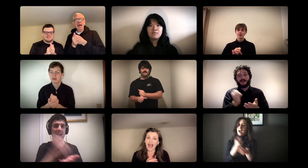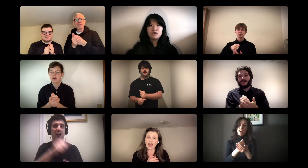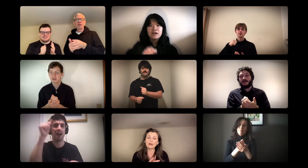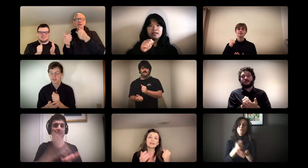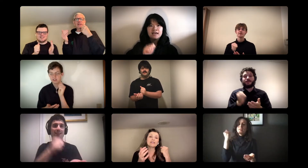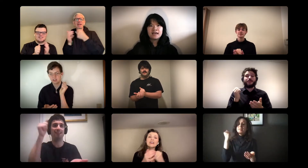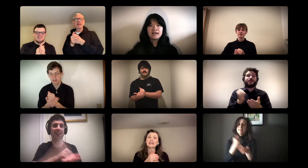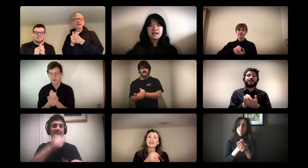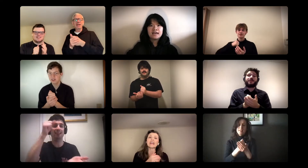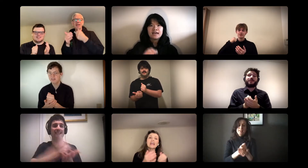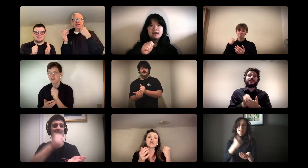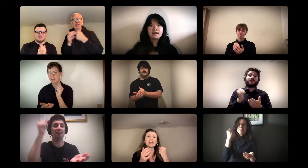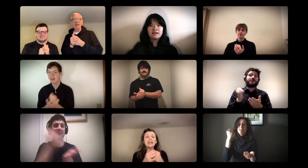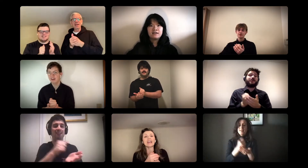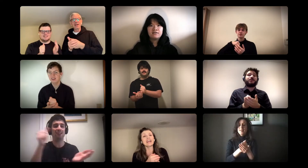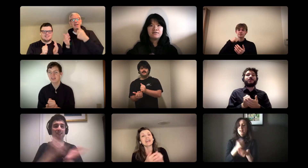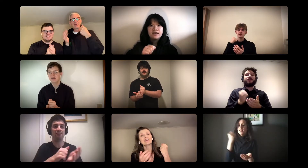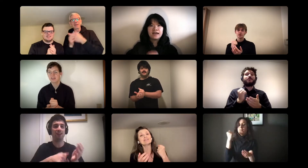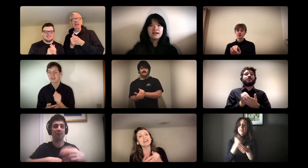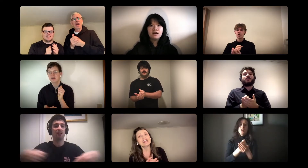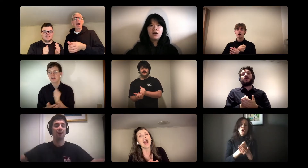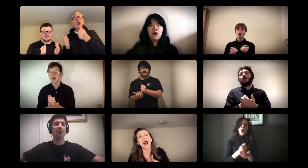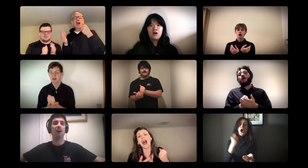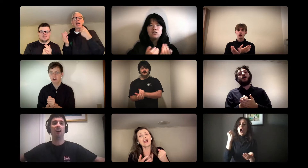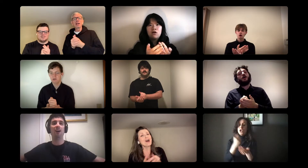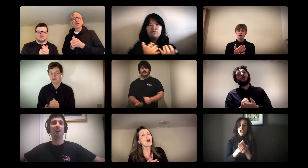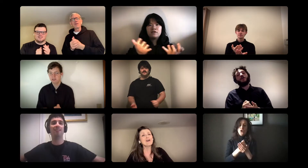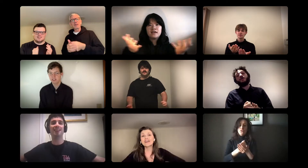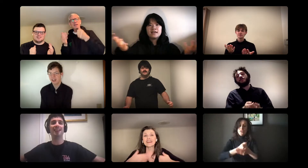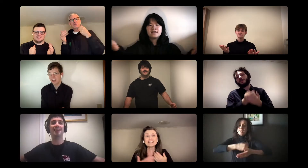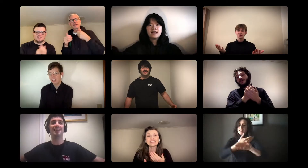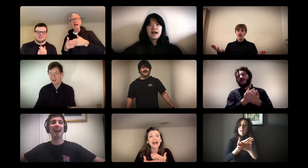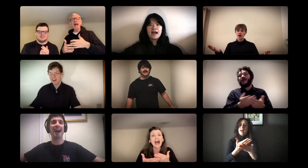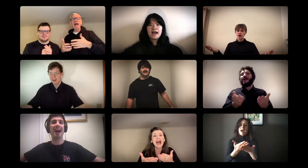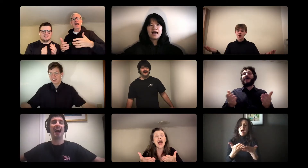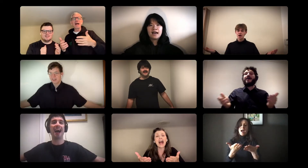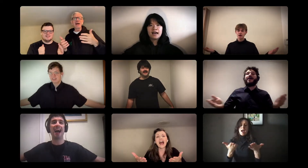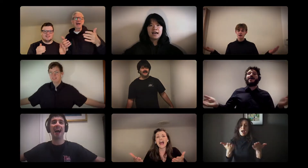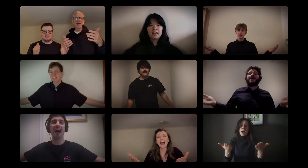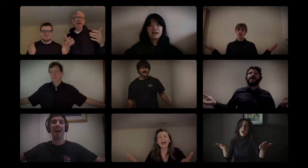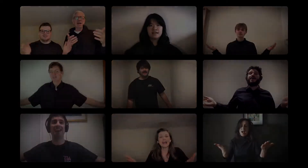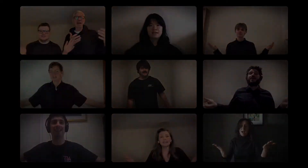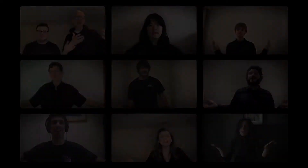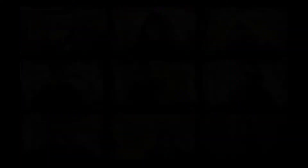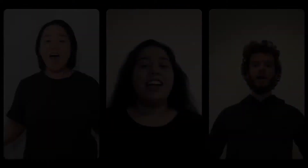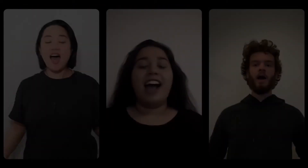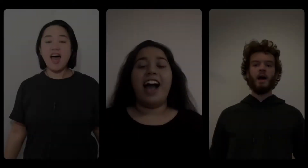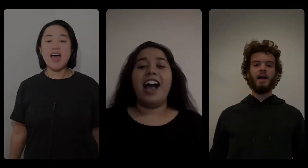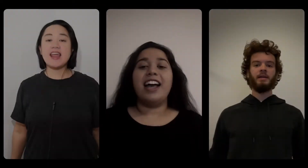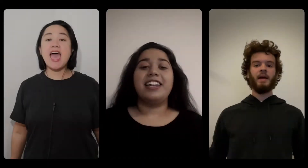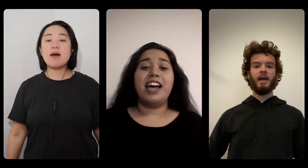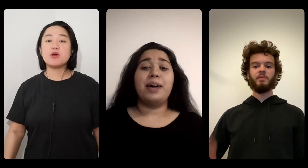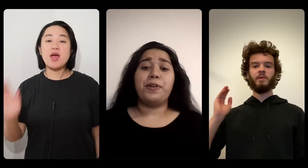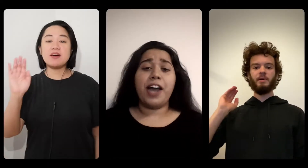hammer in evening all over this land. I have a